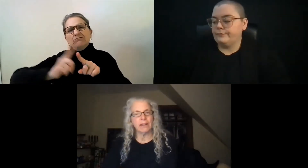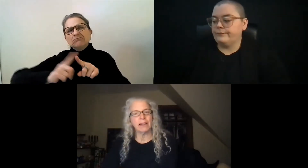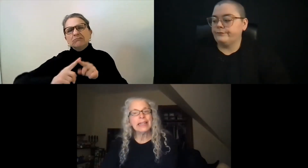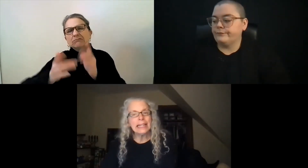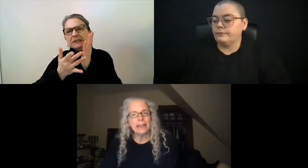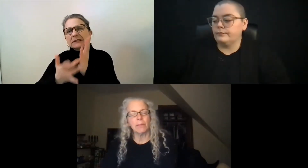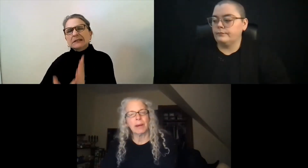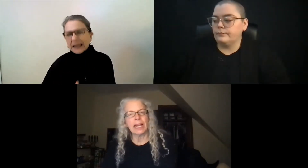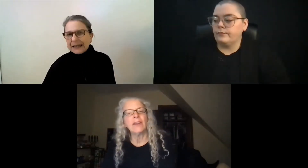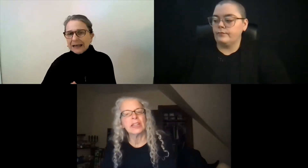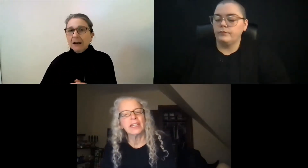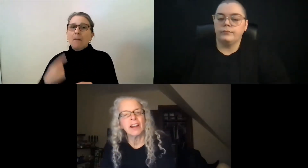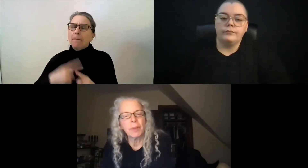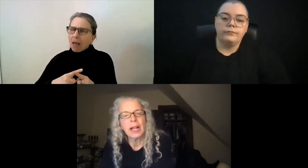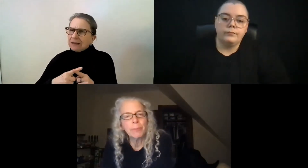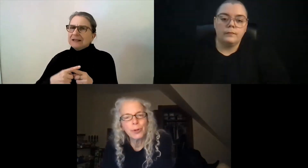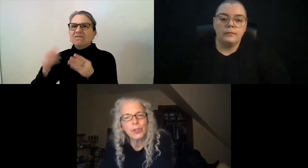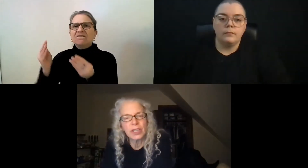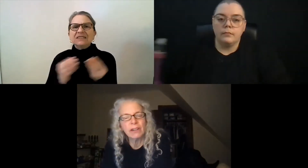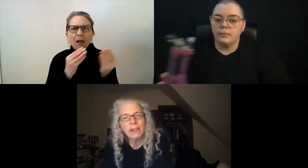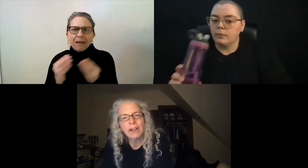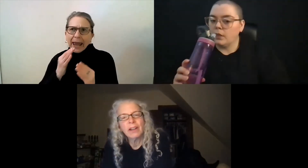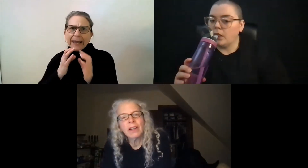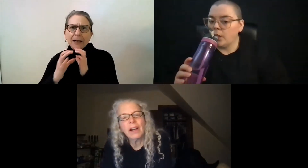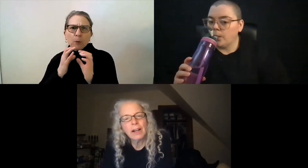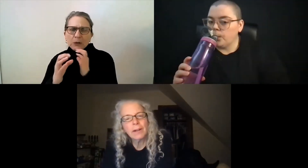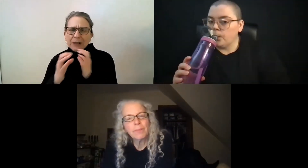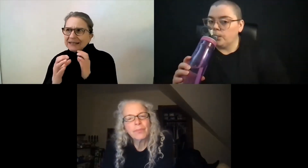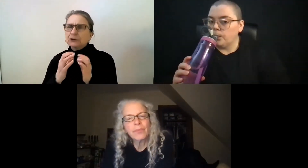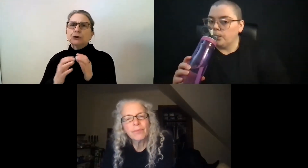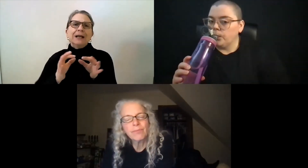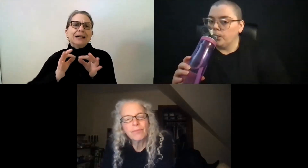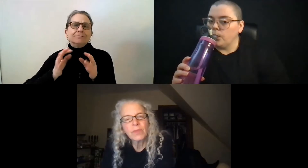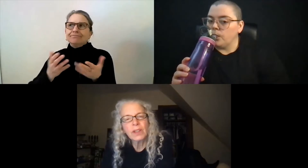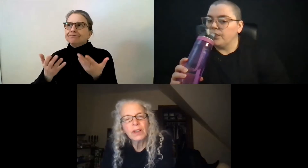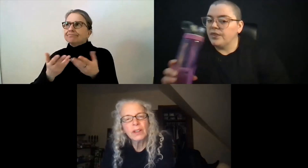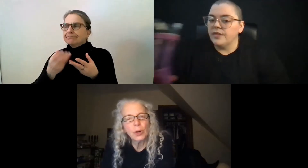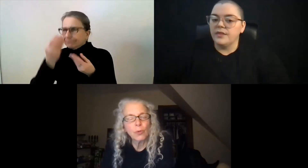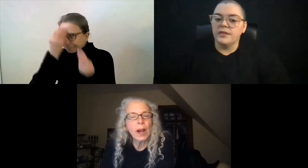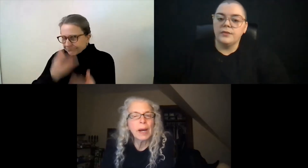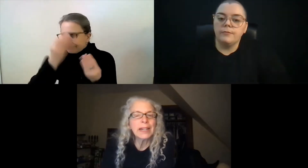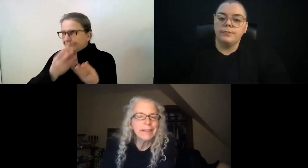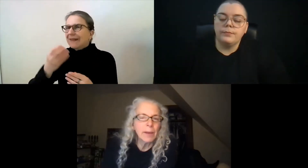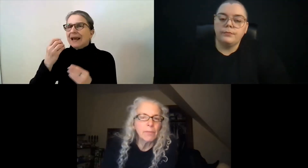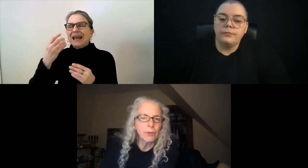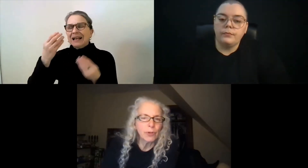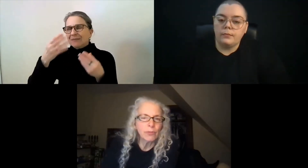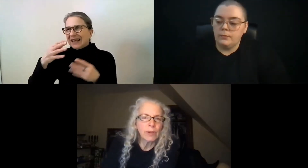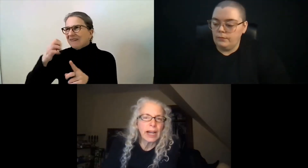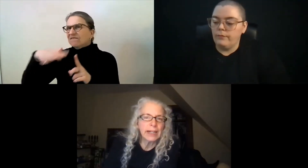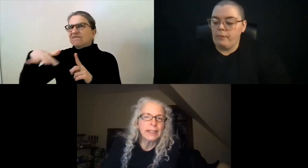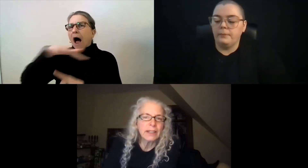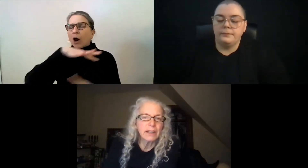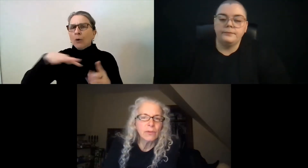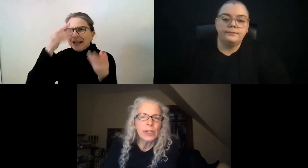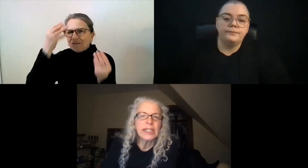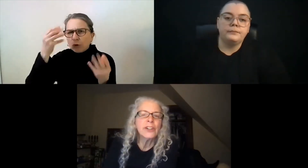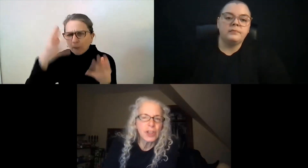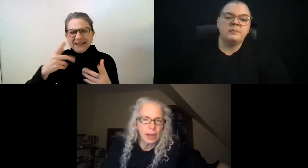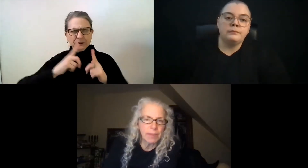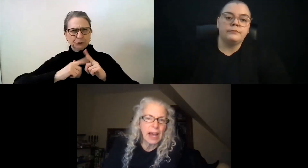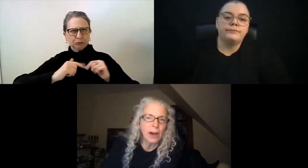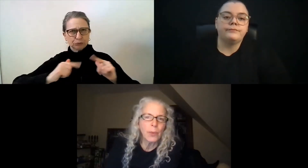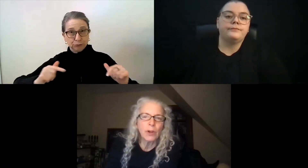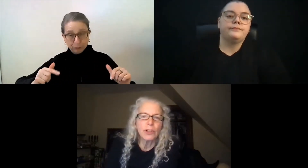to lead them by having the deaf-blind person, you know, grab onto them for guidance. We